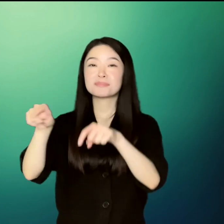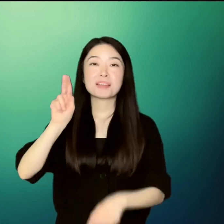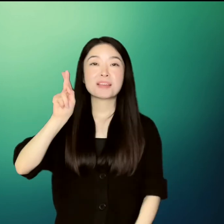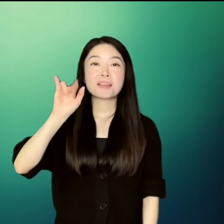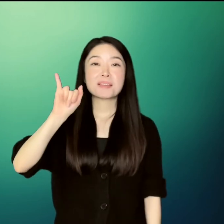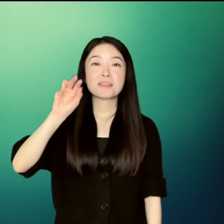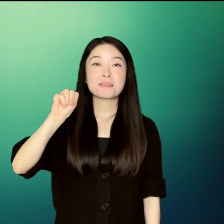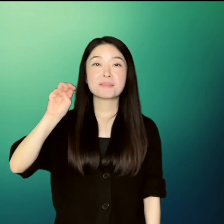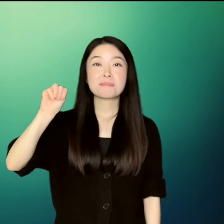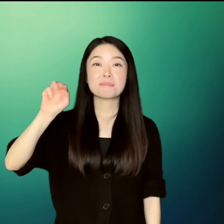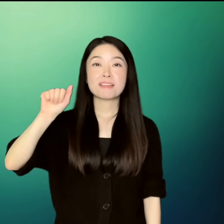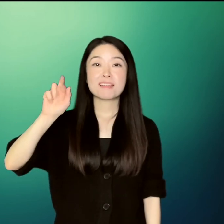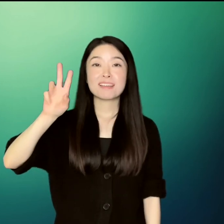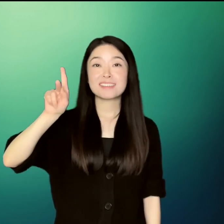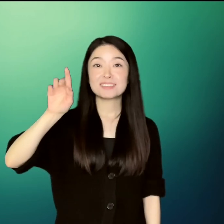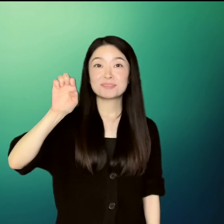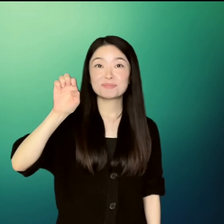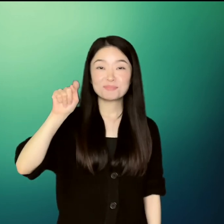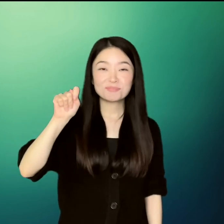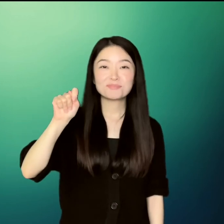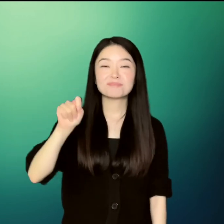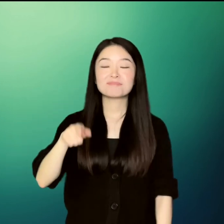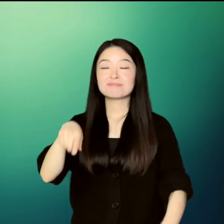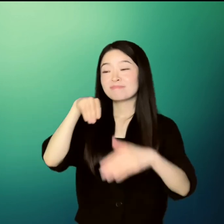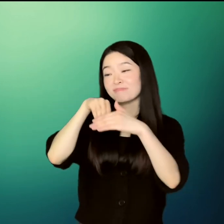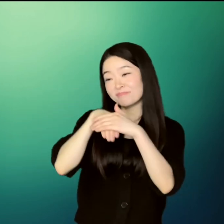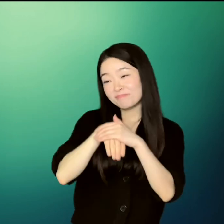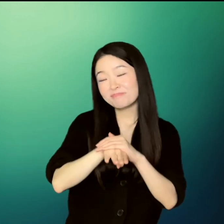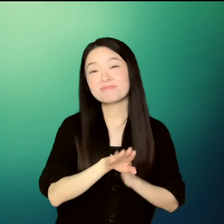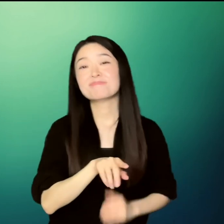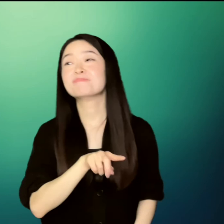On Saturday, Un He walked to Mr. Kim's store.